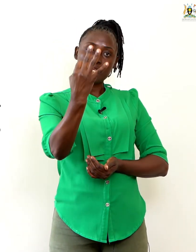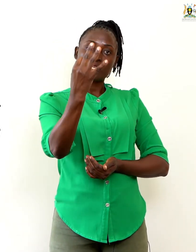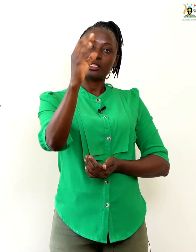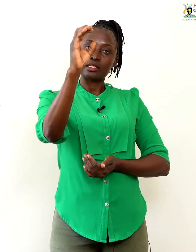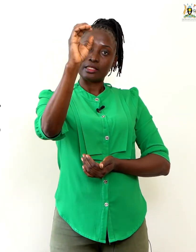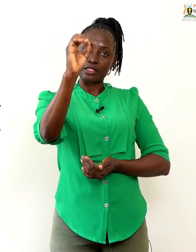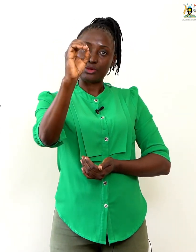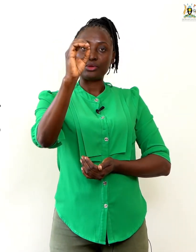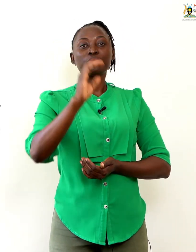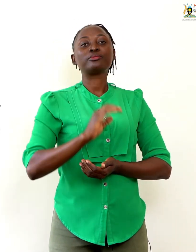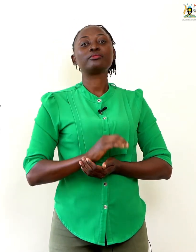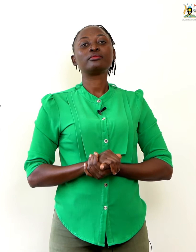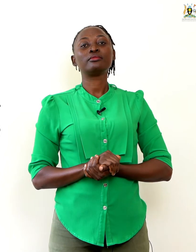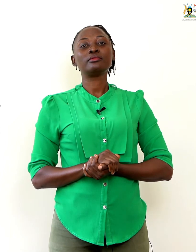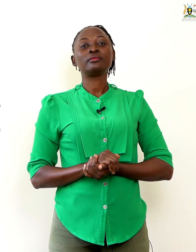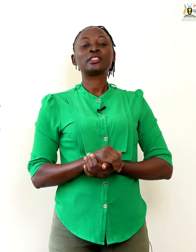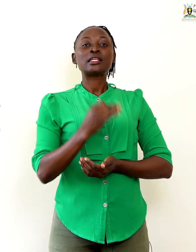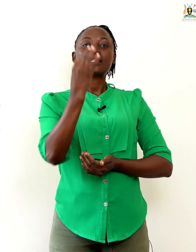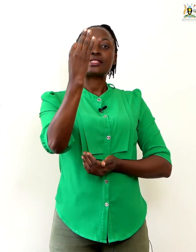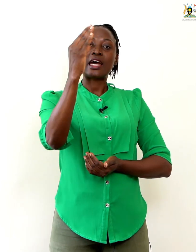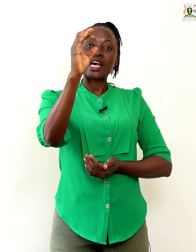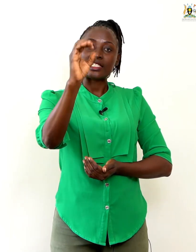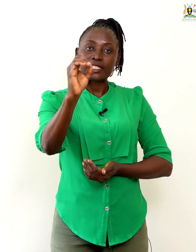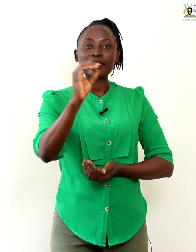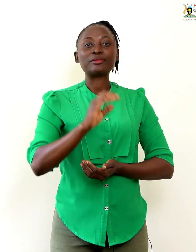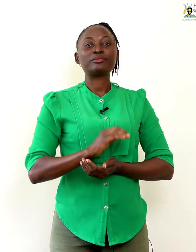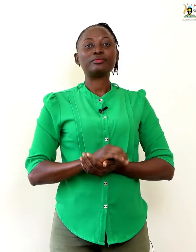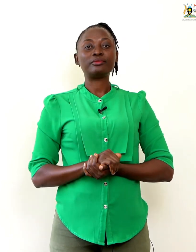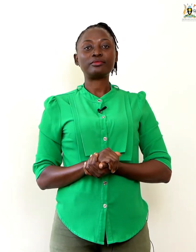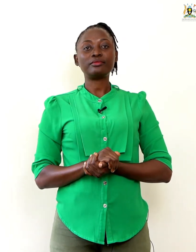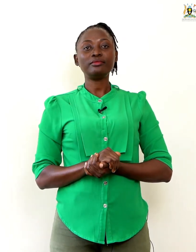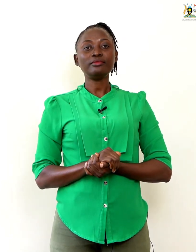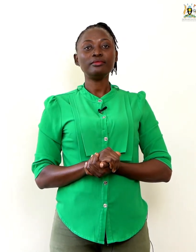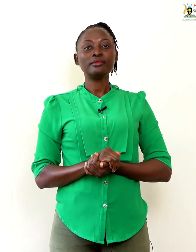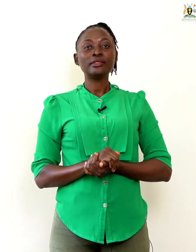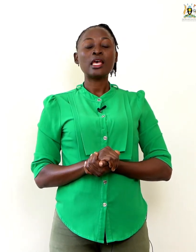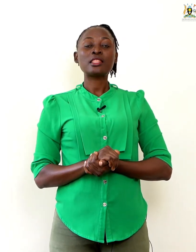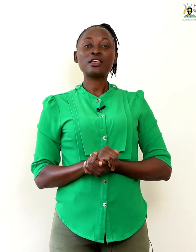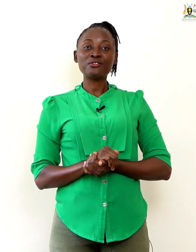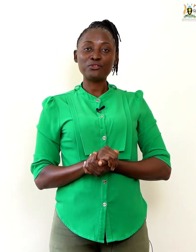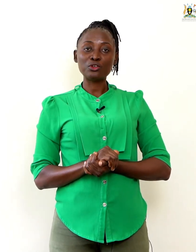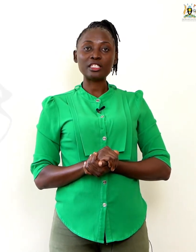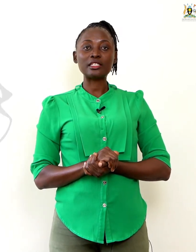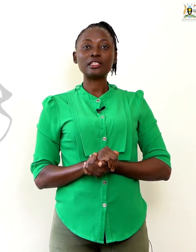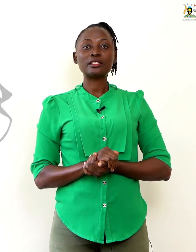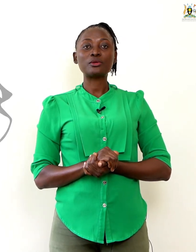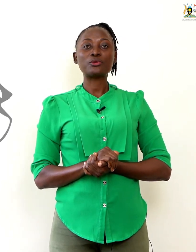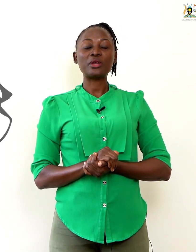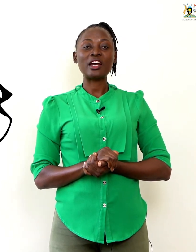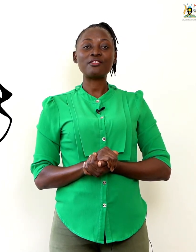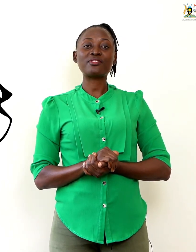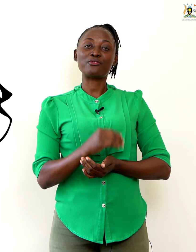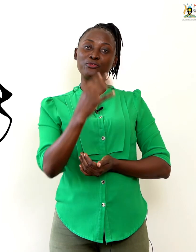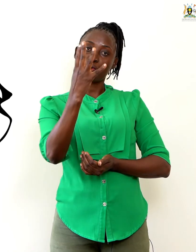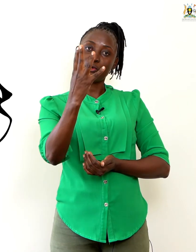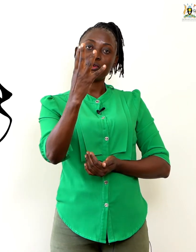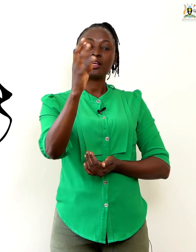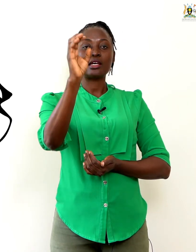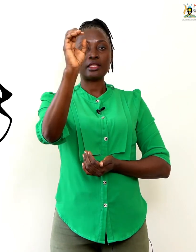0. 30. Then 40. We have the 4 and